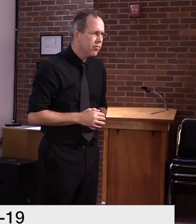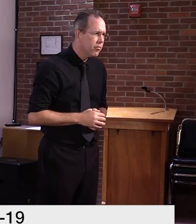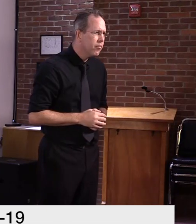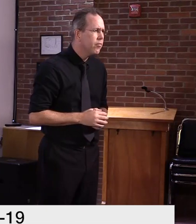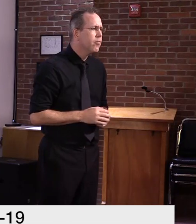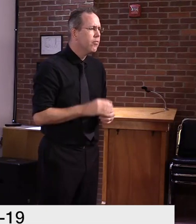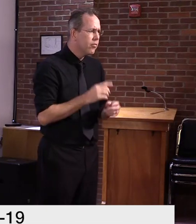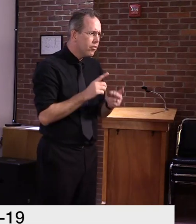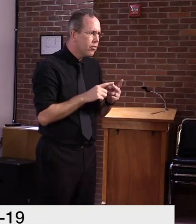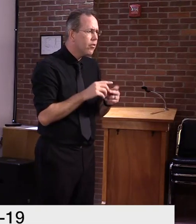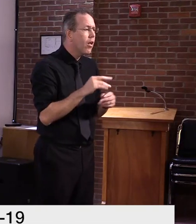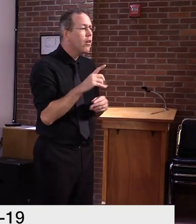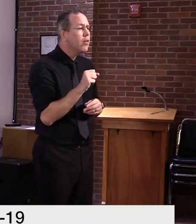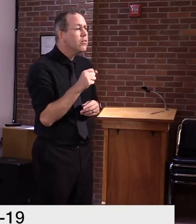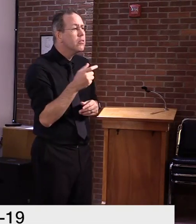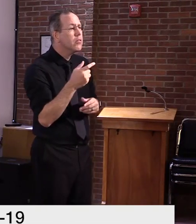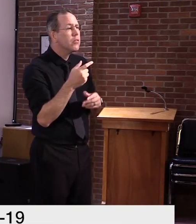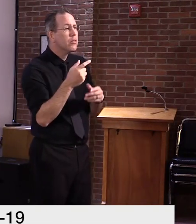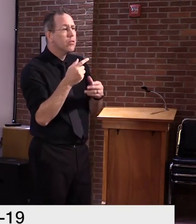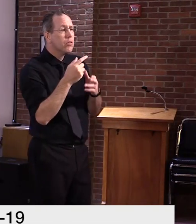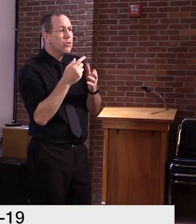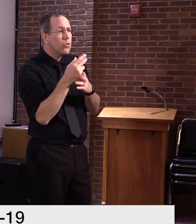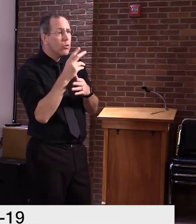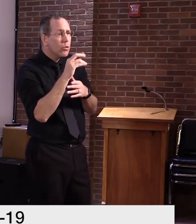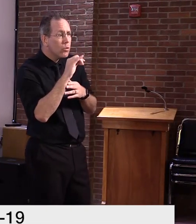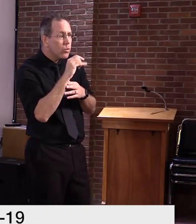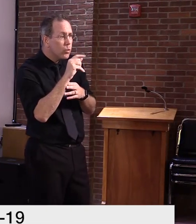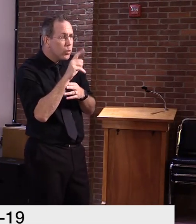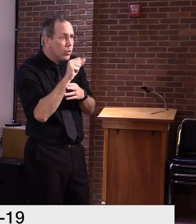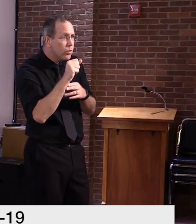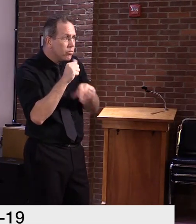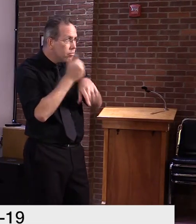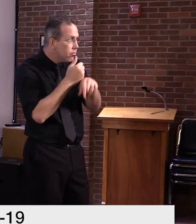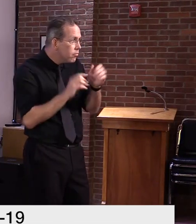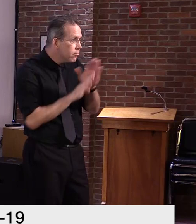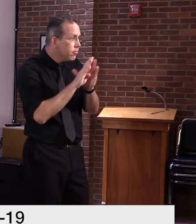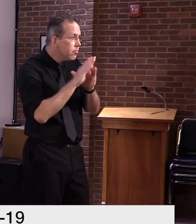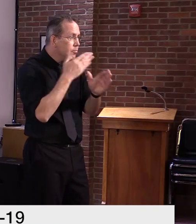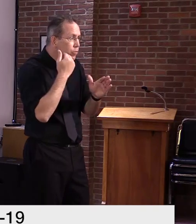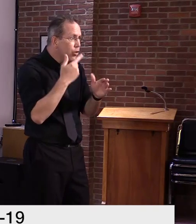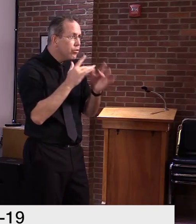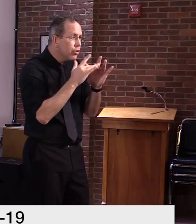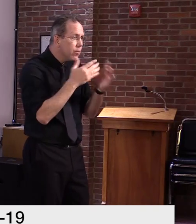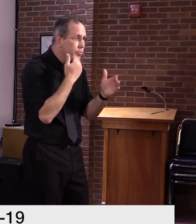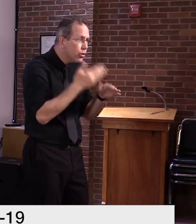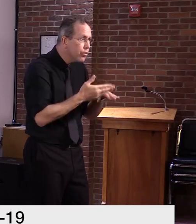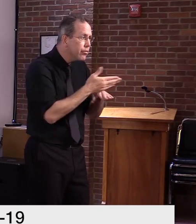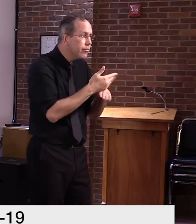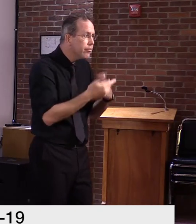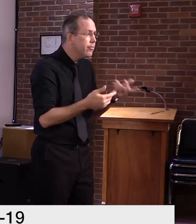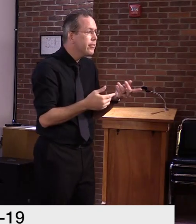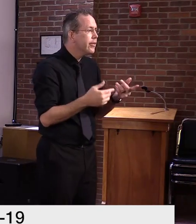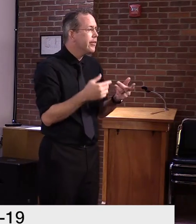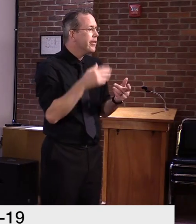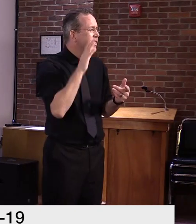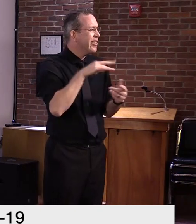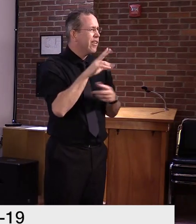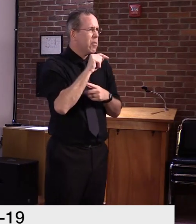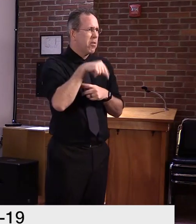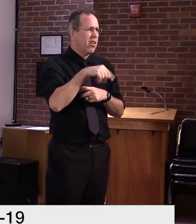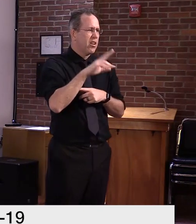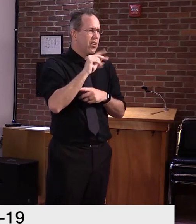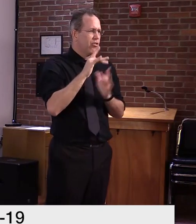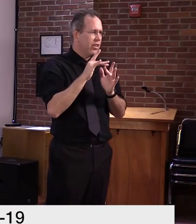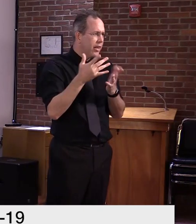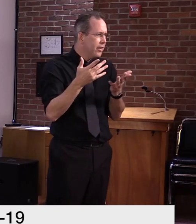state level, we've made investments in our expanding access to the Vermont Virtual Learning Cooperative, which will expand, uh, basically for districts, provide them